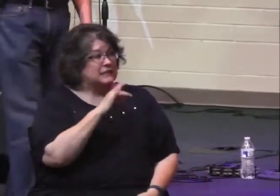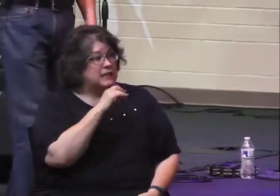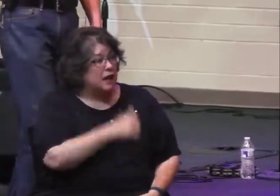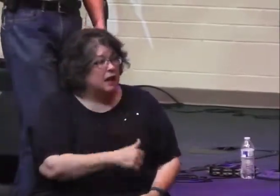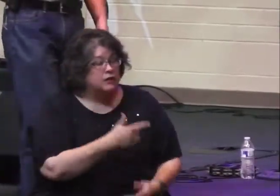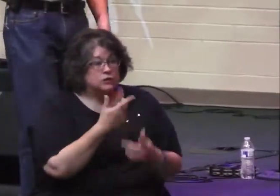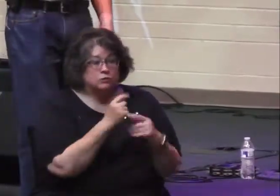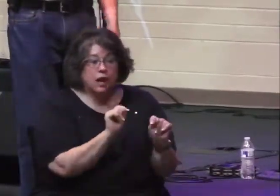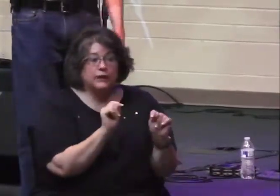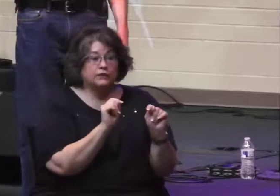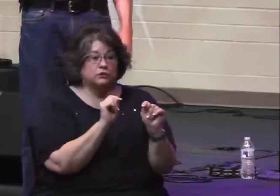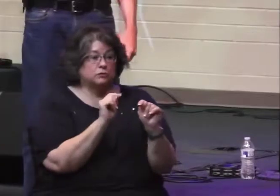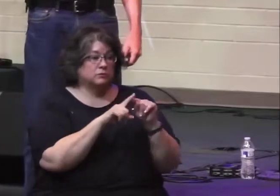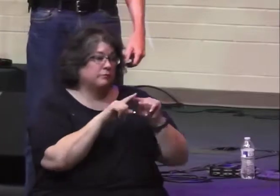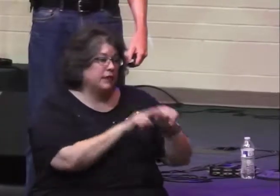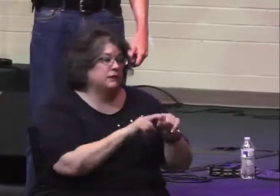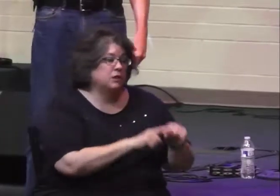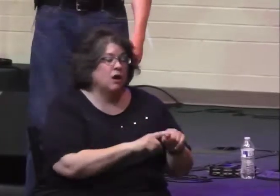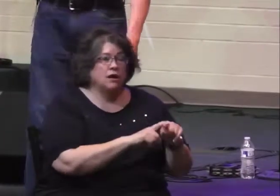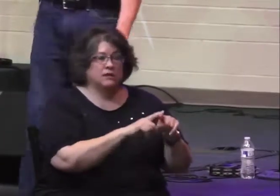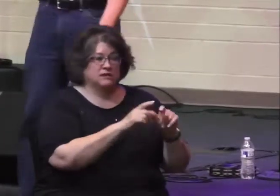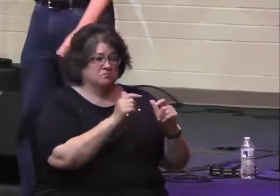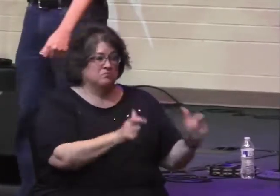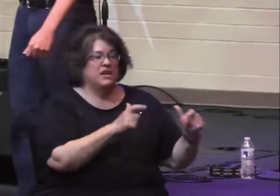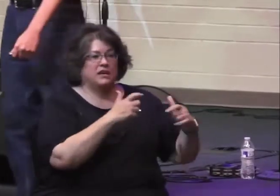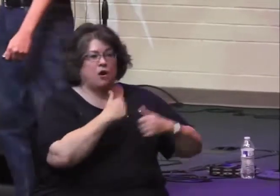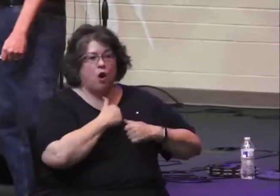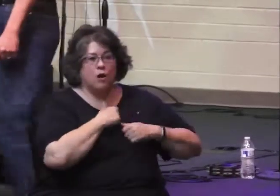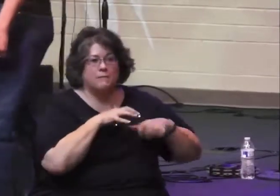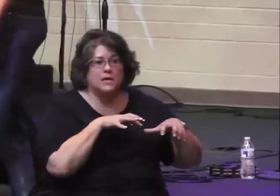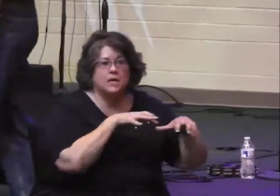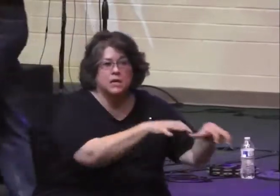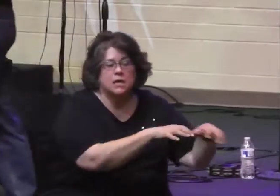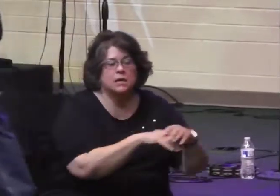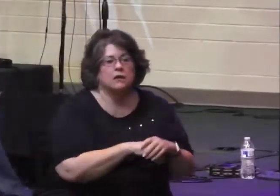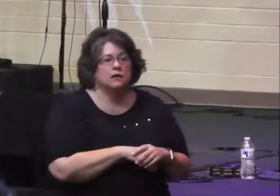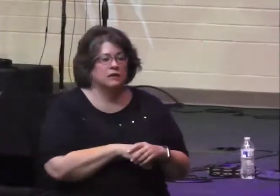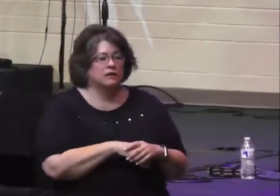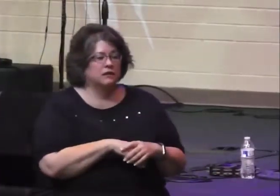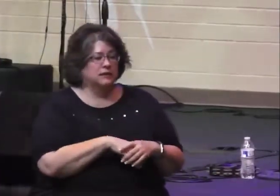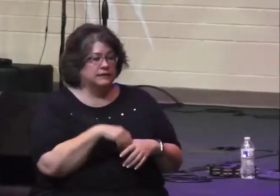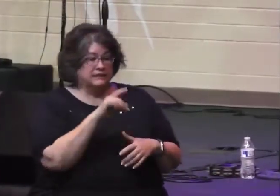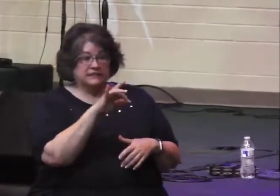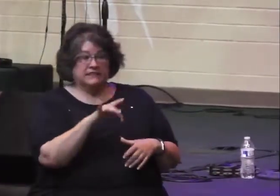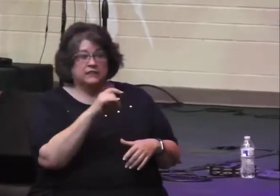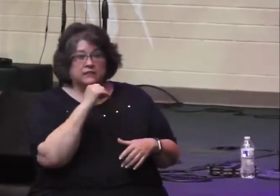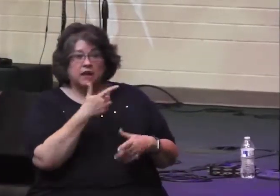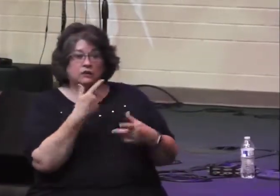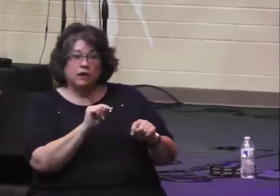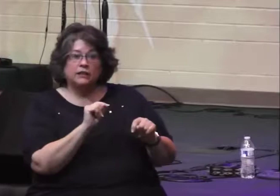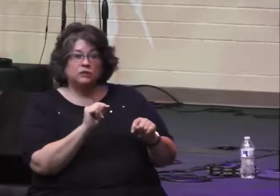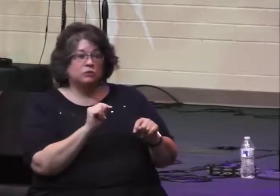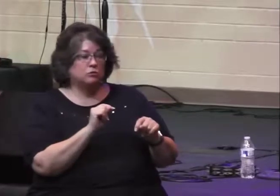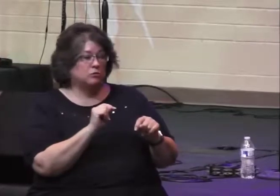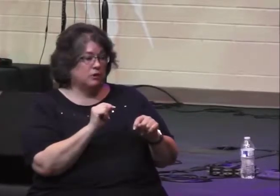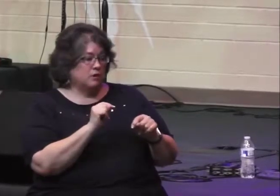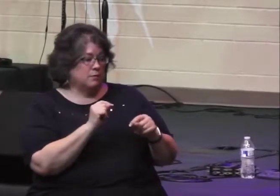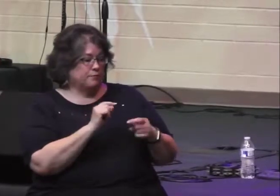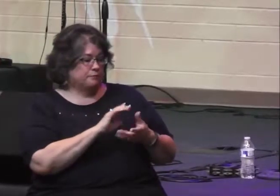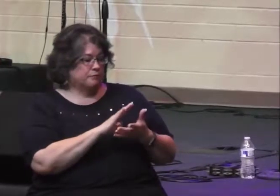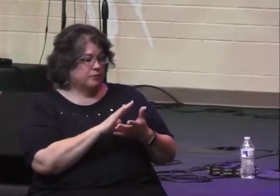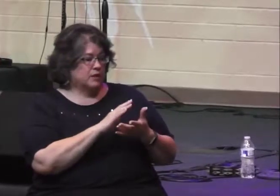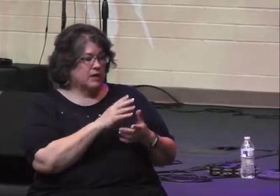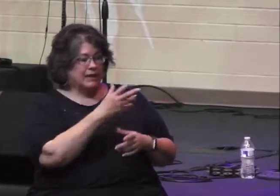Jehoshaphat did not try to rely on his large army. He did not fall back on his